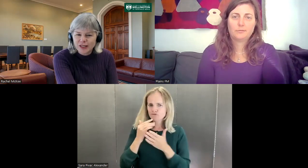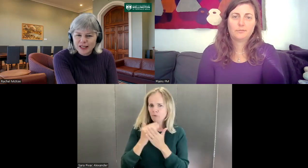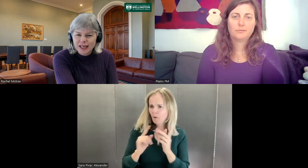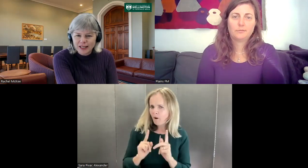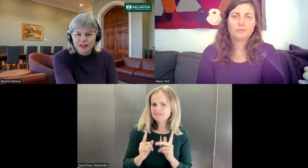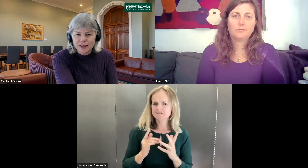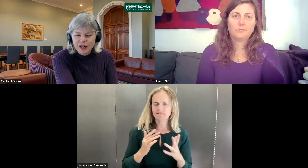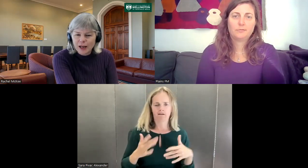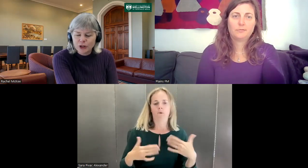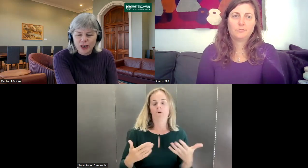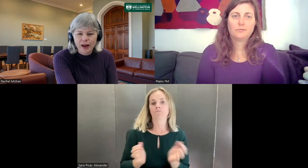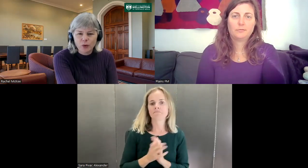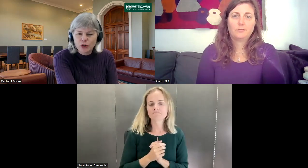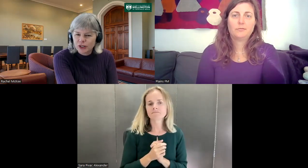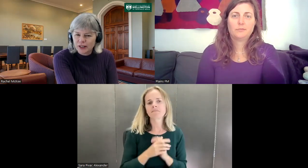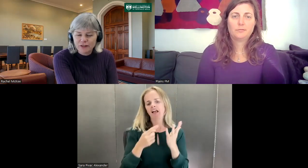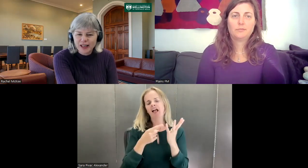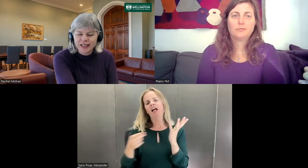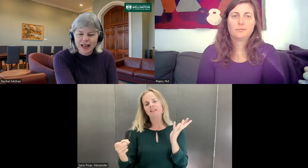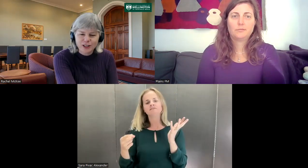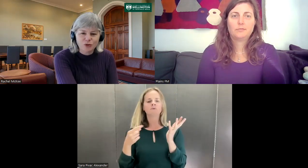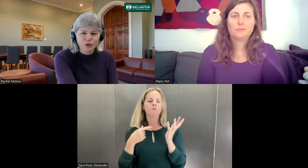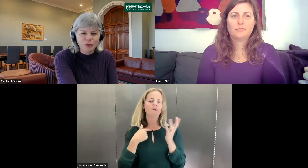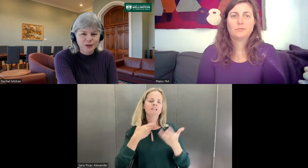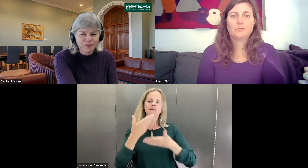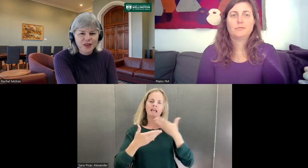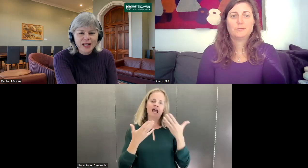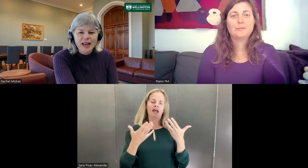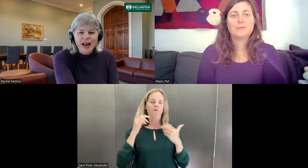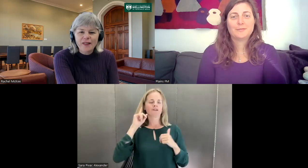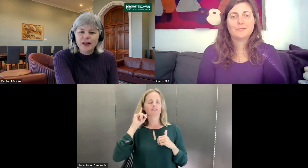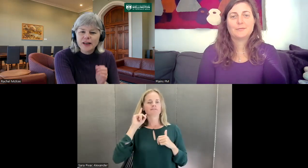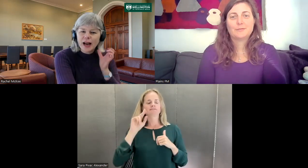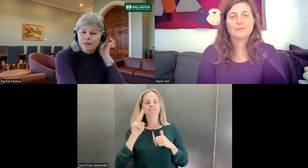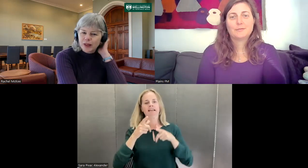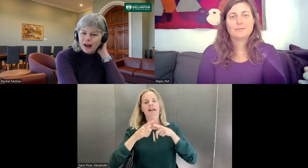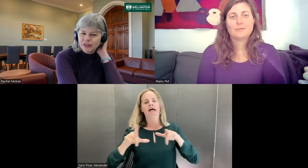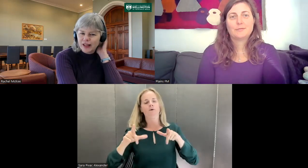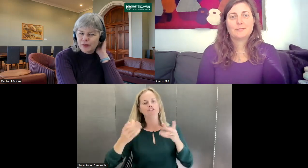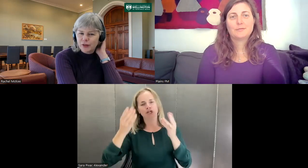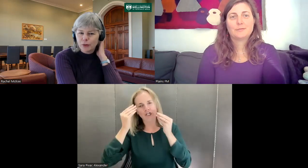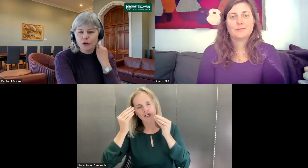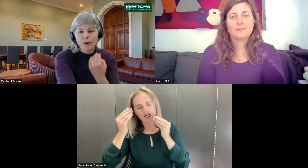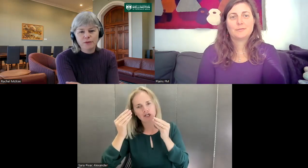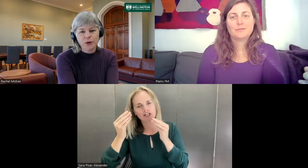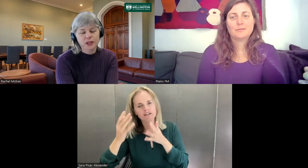study sign language and how it works and the fact that it has rules. And then after that, the program focuses